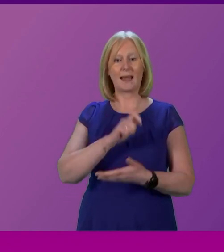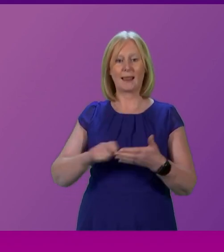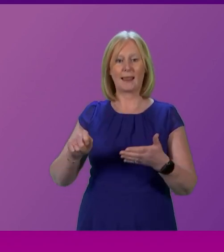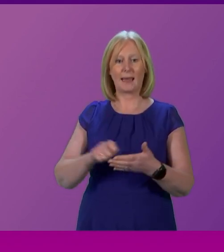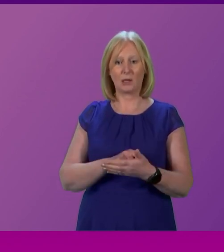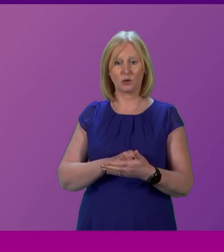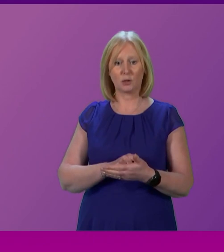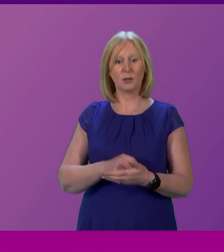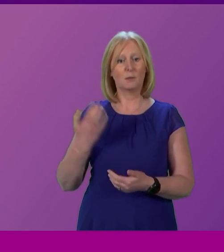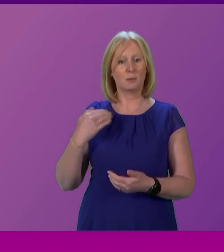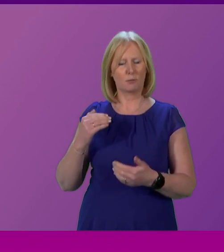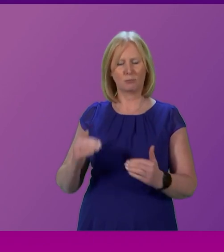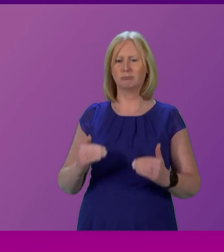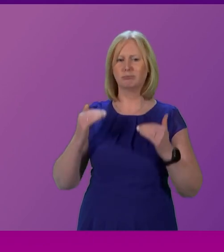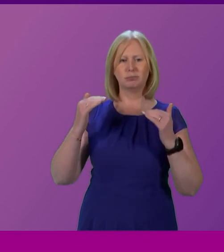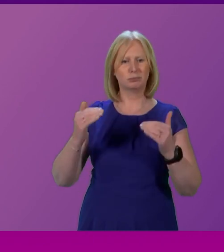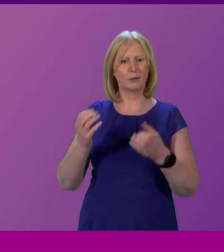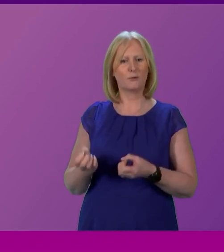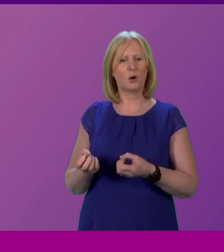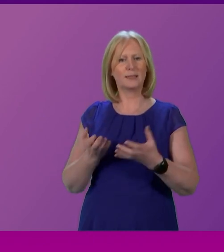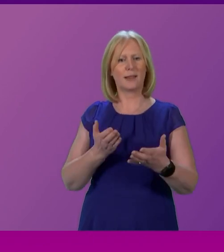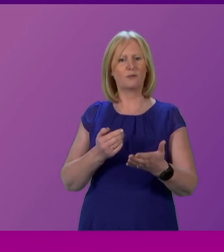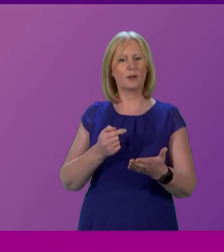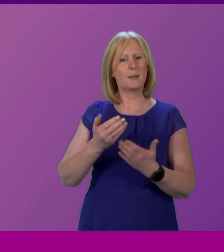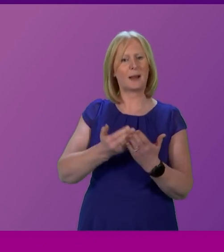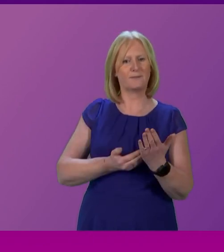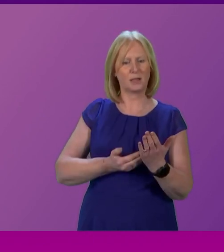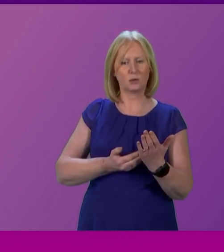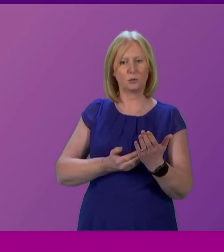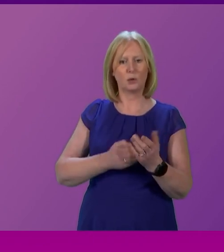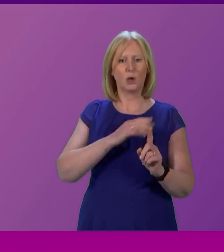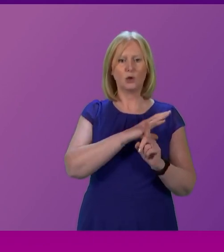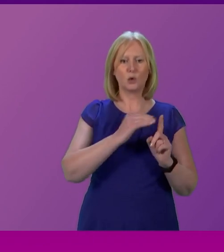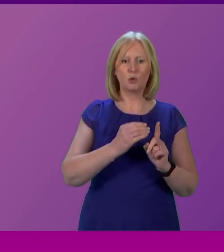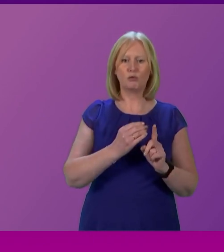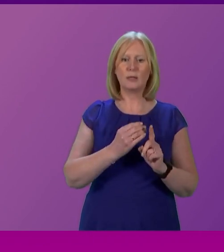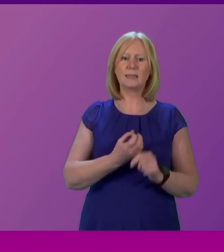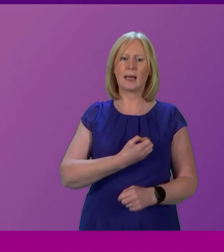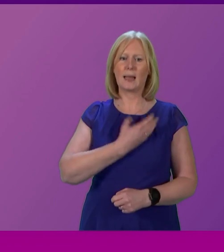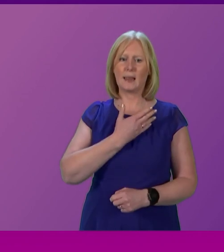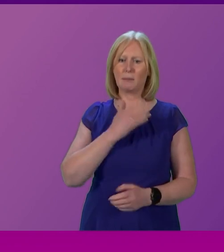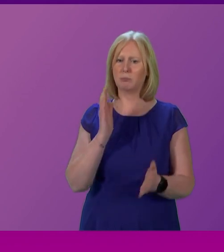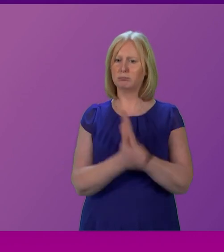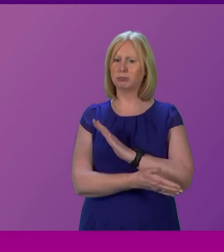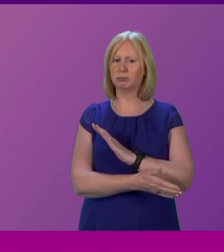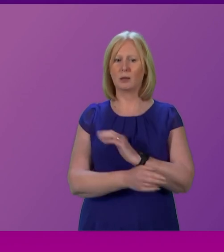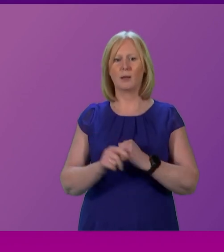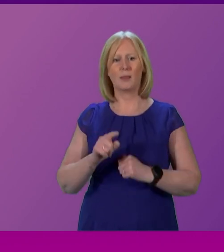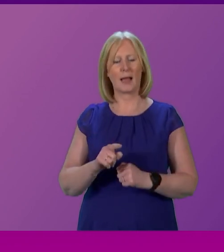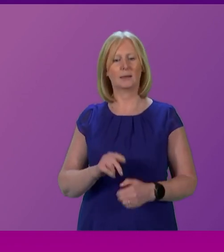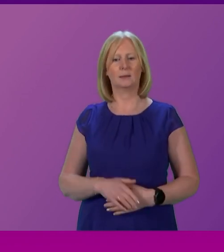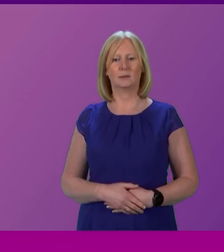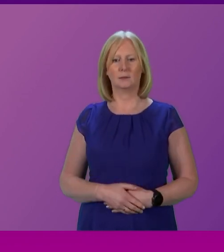uncontroversial gold standard mandate for delivering your manifesto. The Tories and Labour have trashed that democratic norm for no better